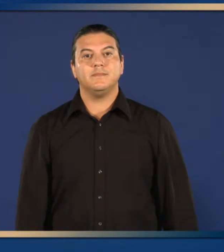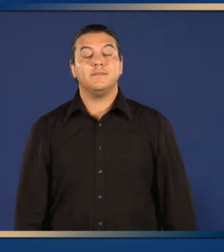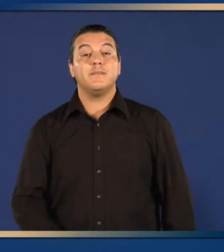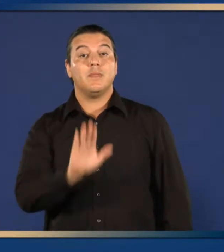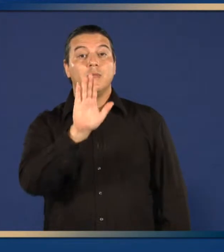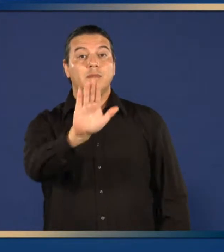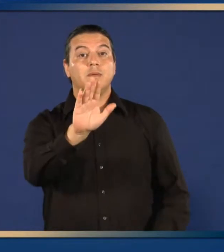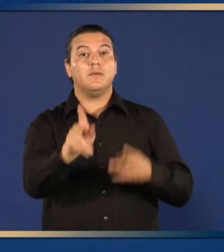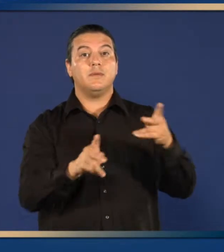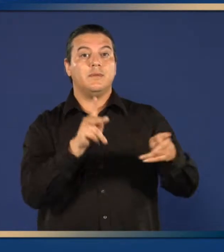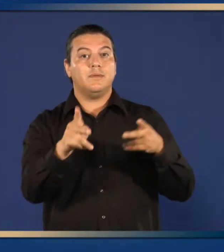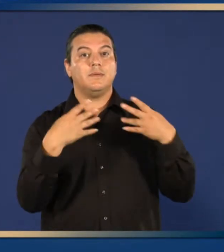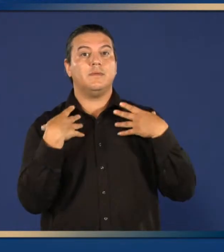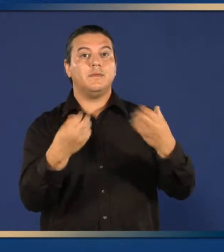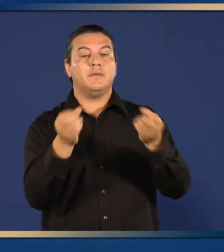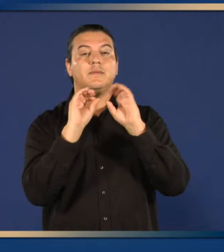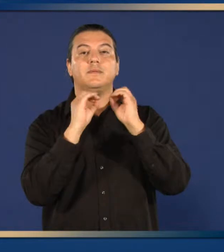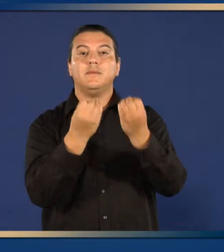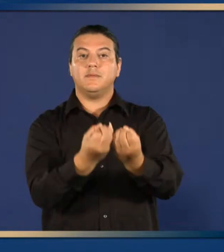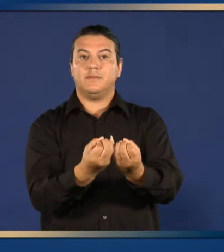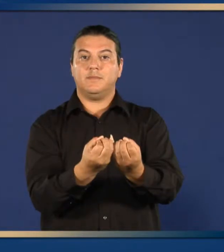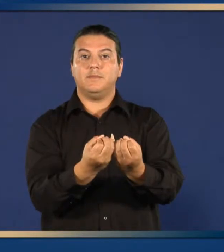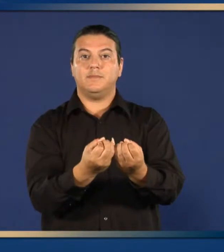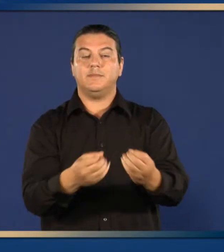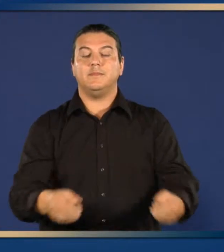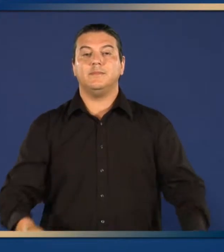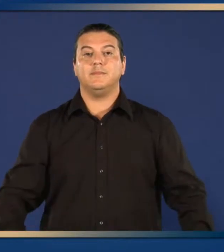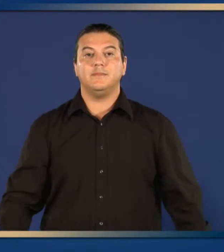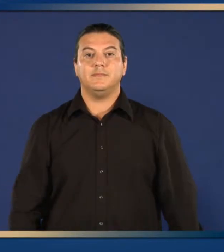Your public health organization.